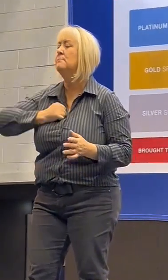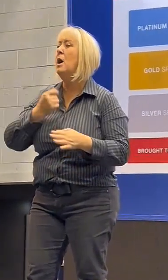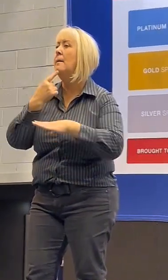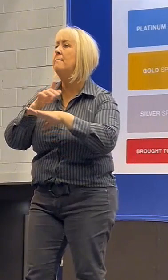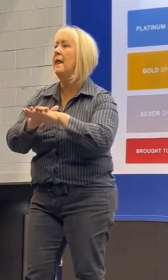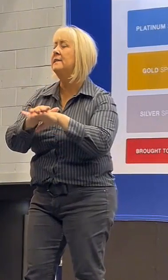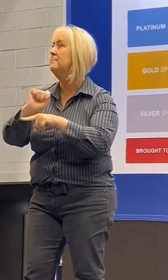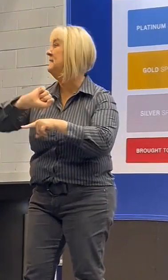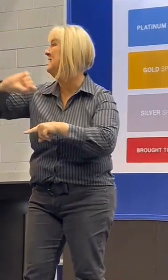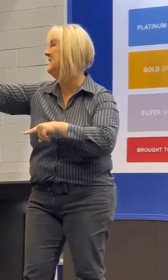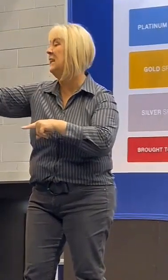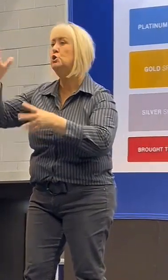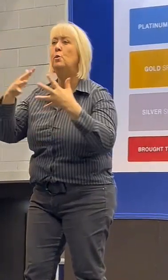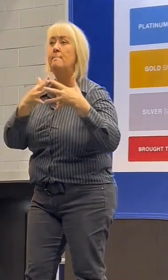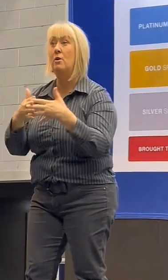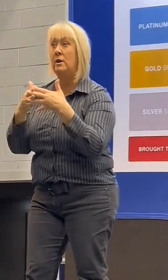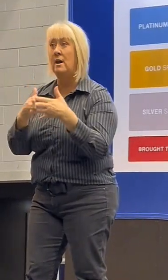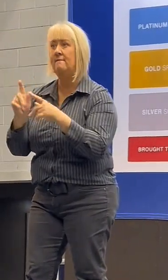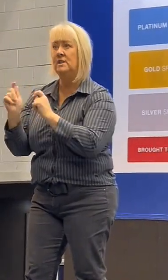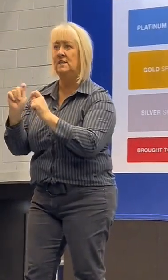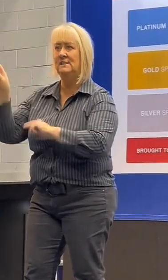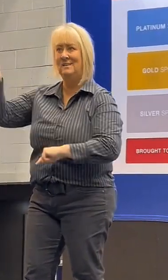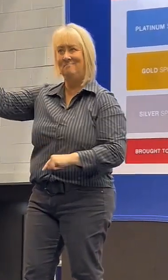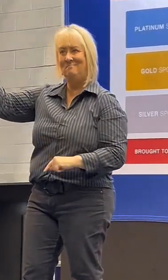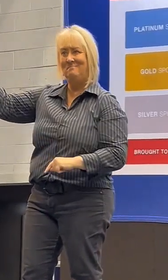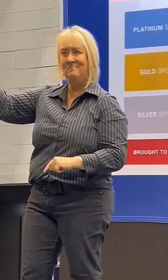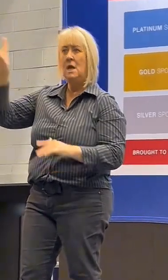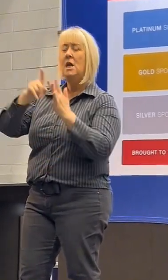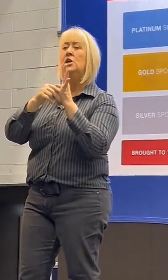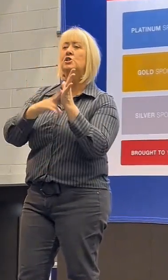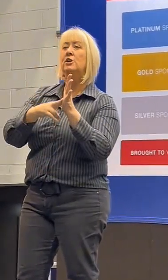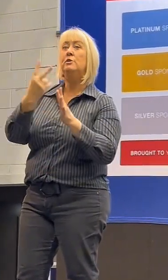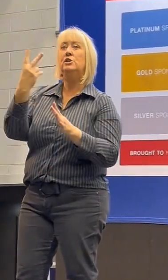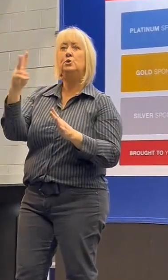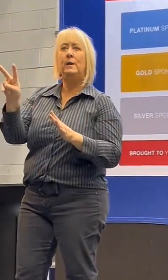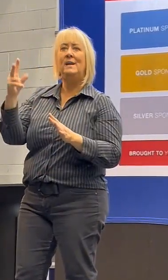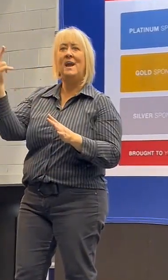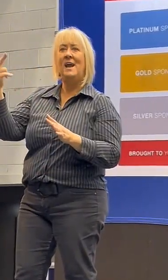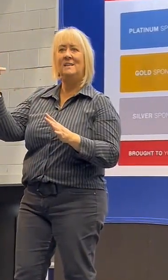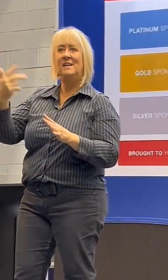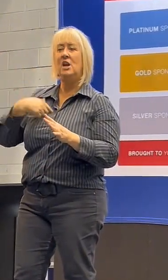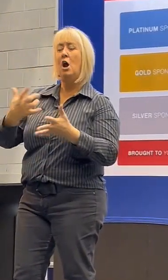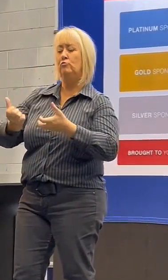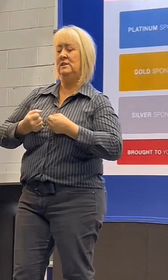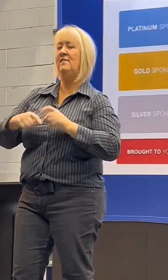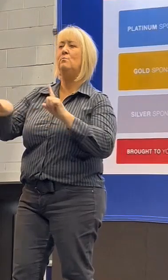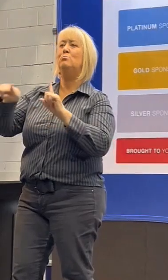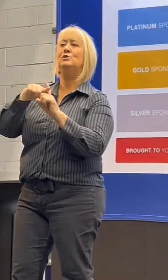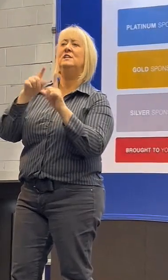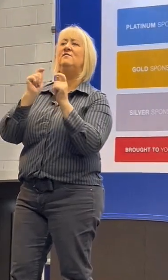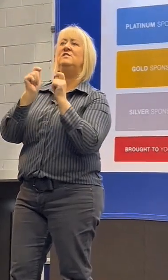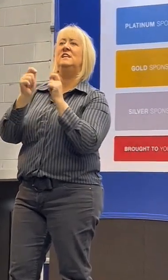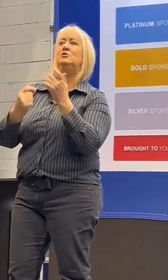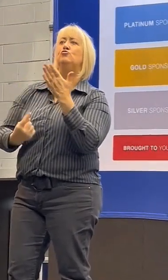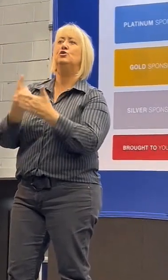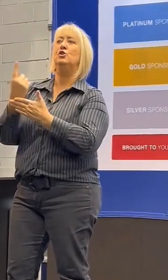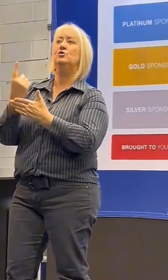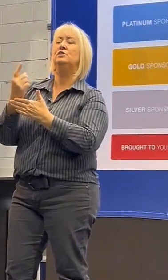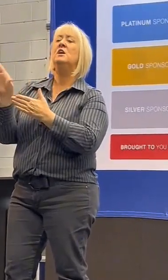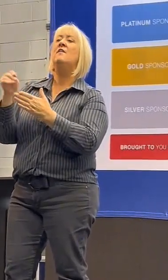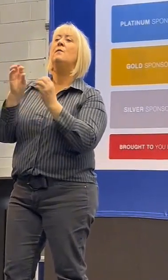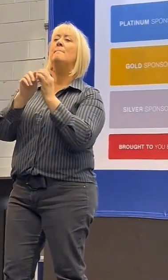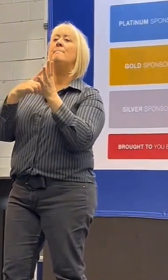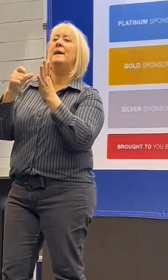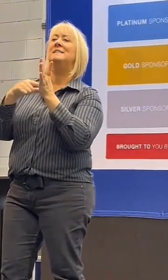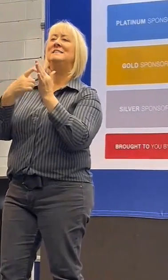sent to America for testing. In January of 2018, I received positive test results for the bacteria-causing Lyme